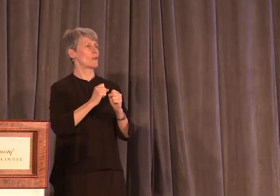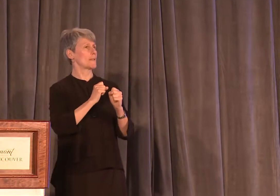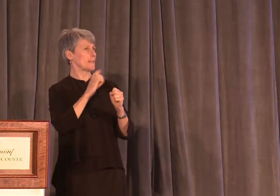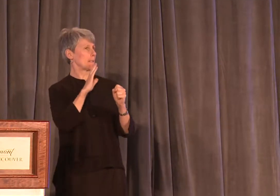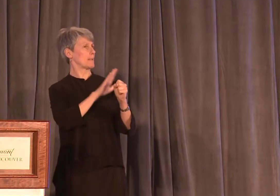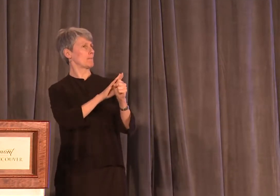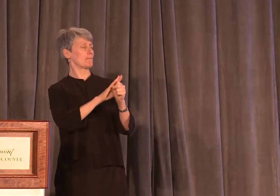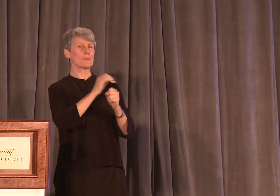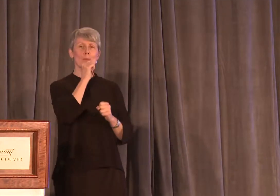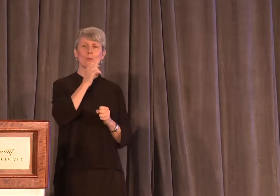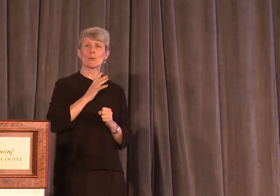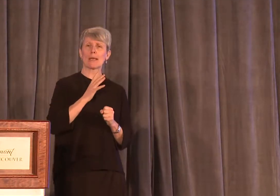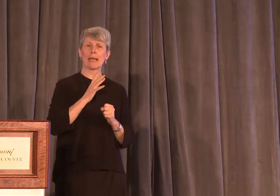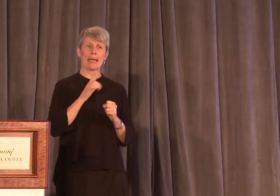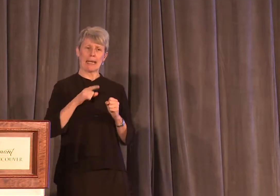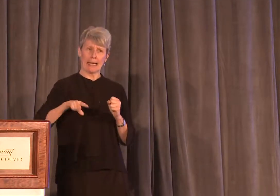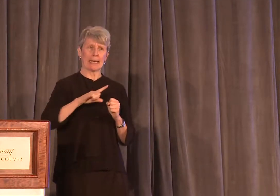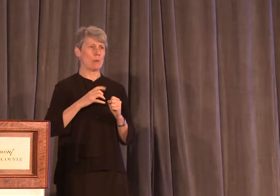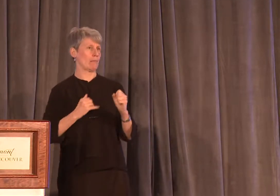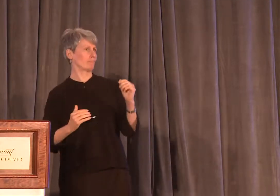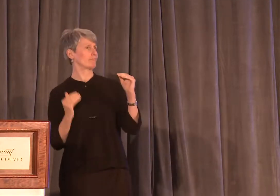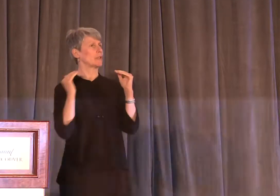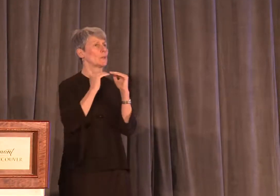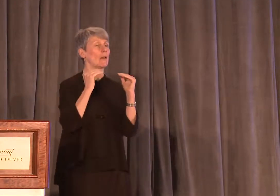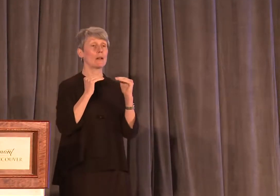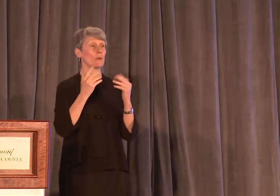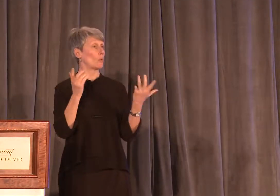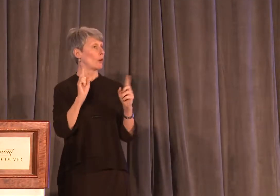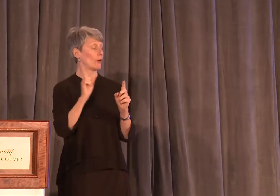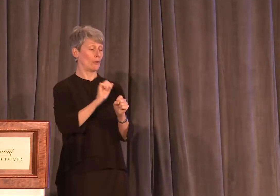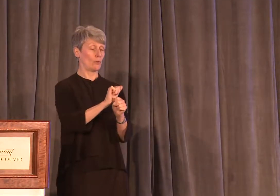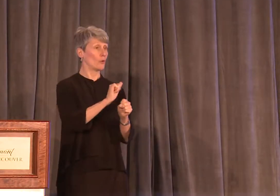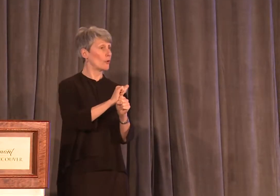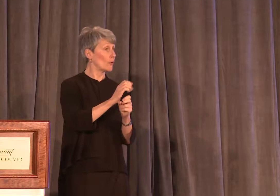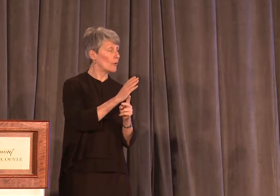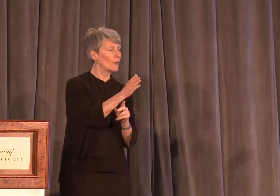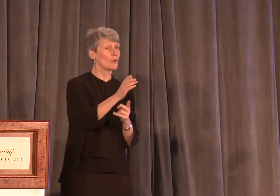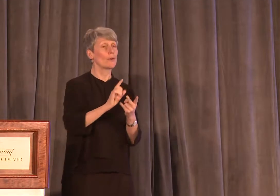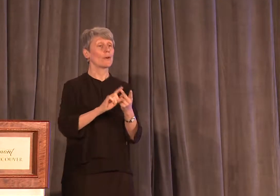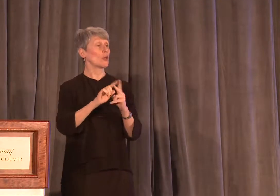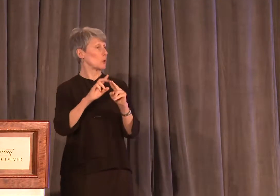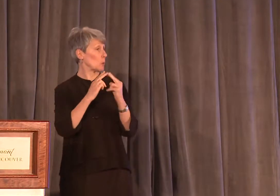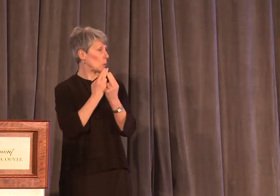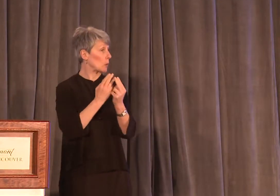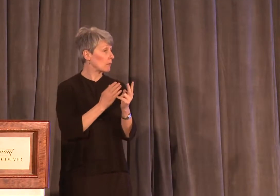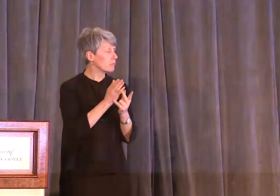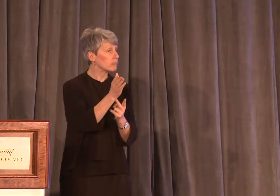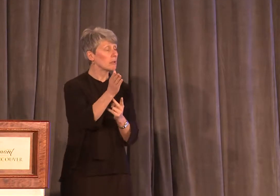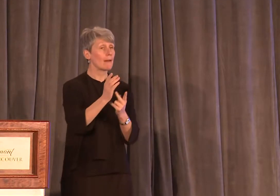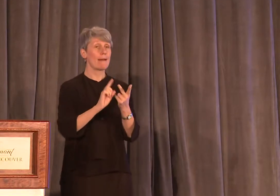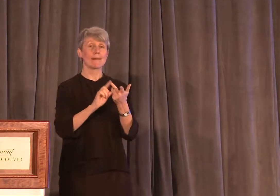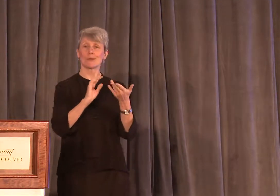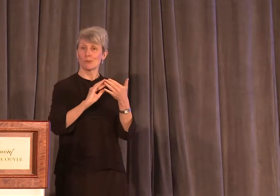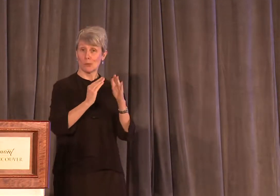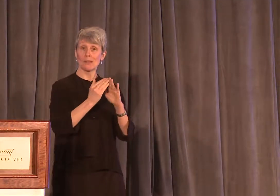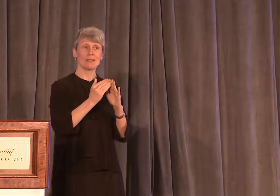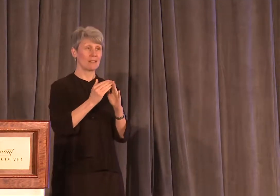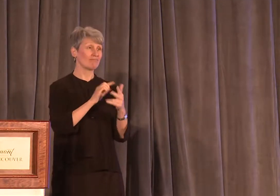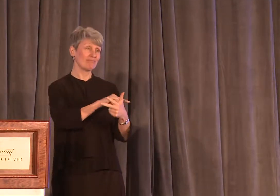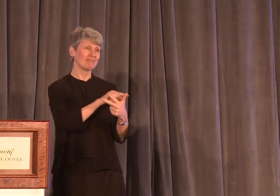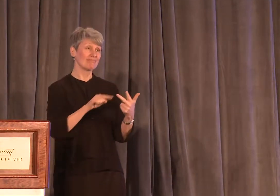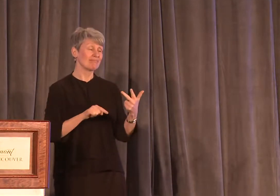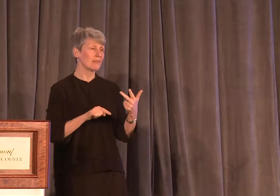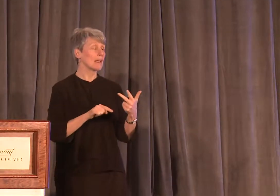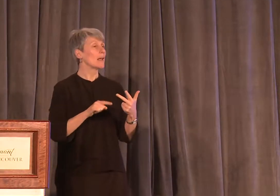fight for women's equality in the workplace, within our union, and in the community. And in